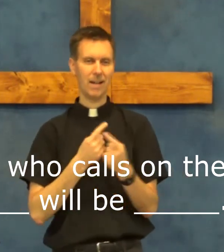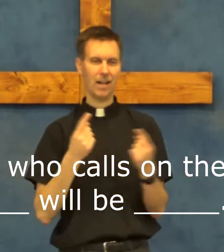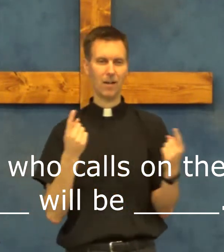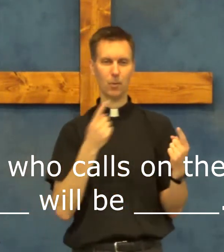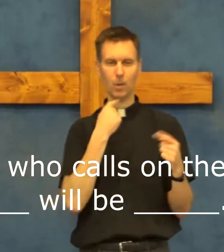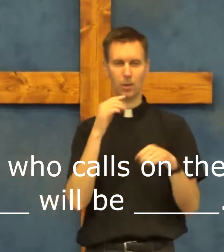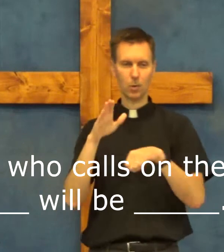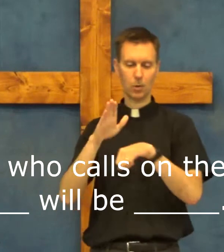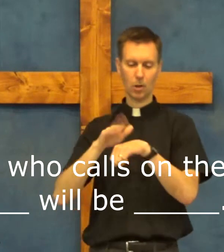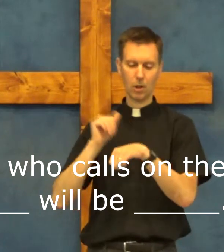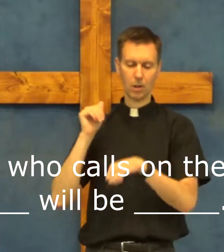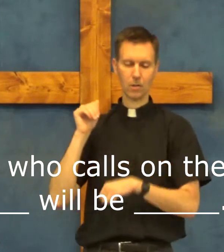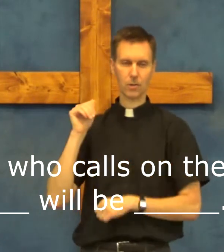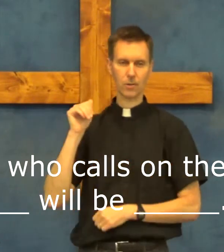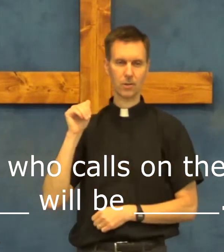everyone recalls